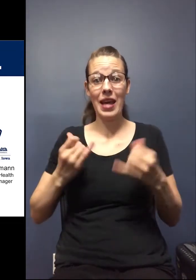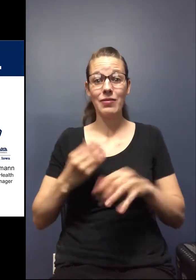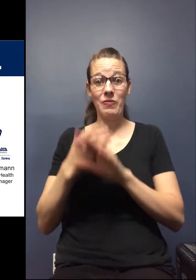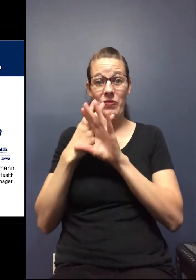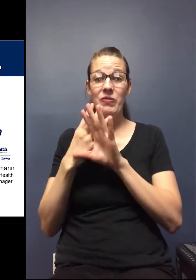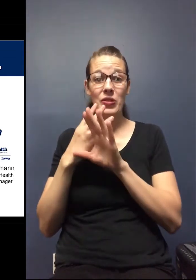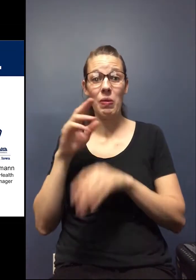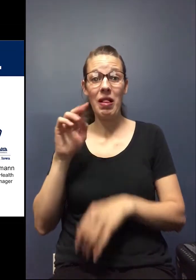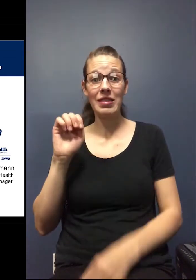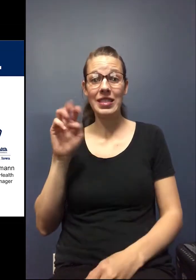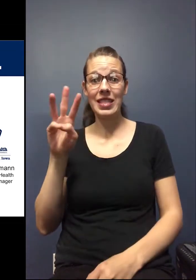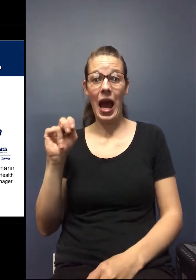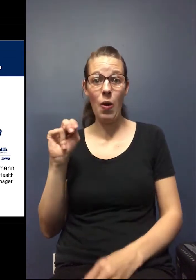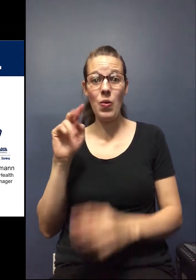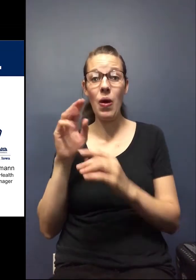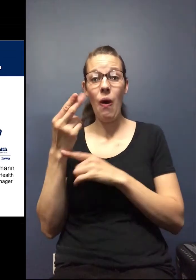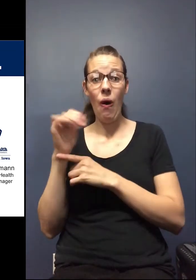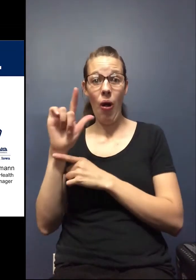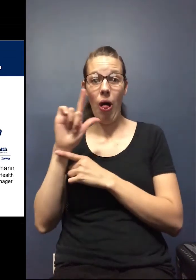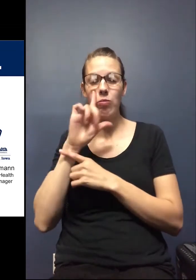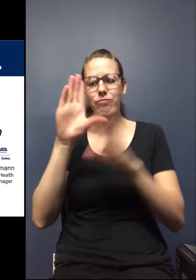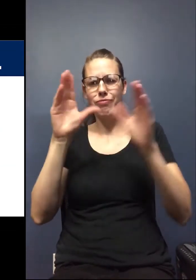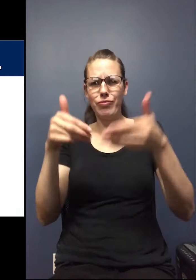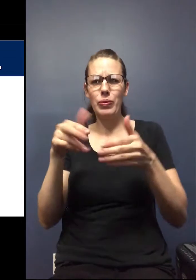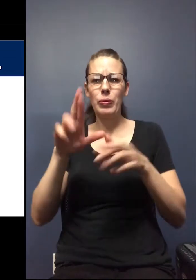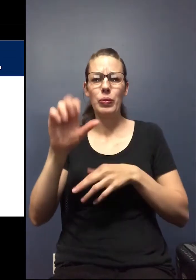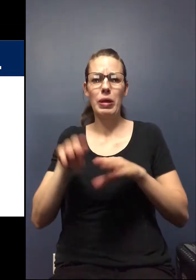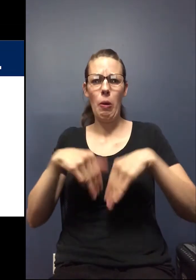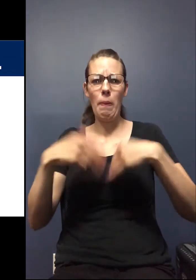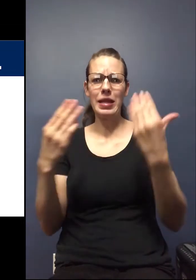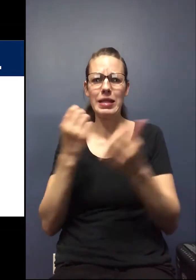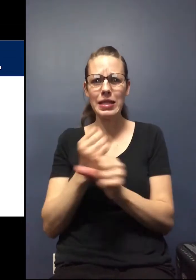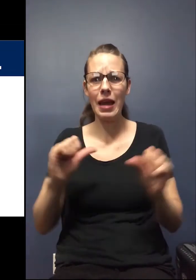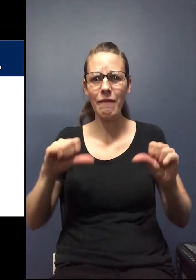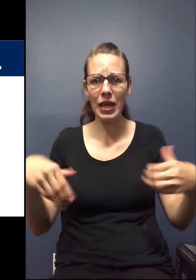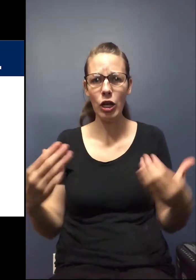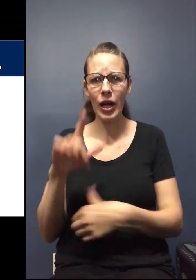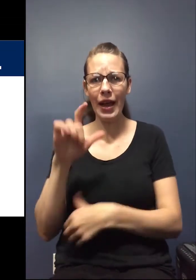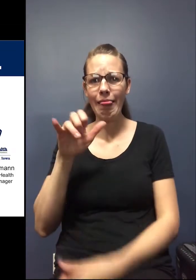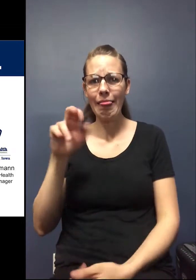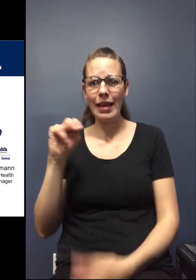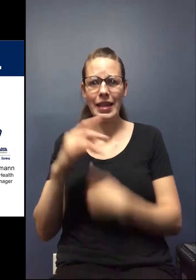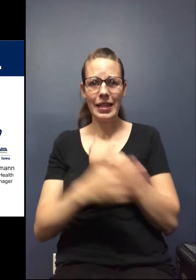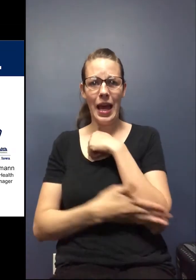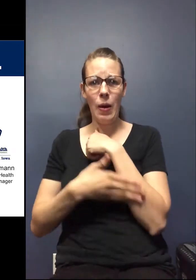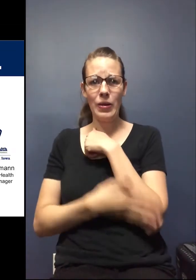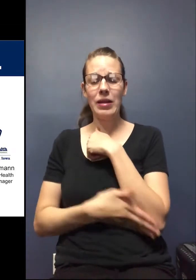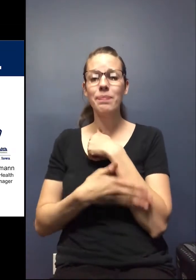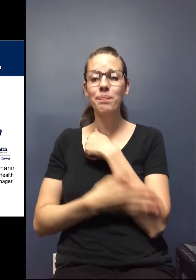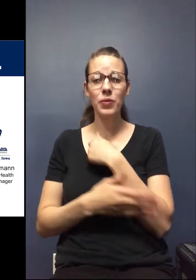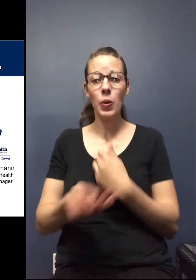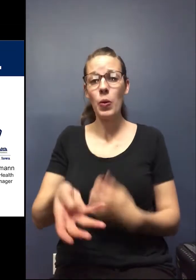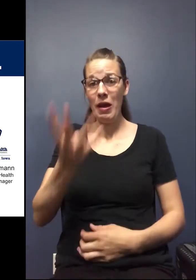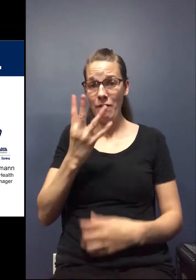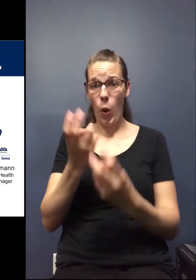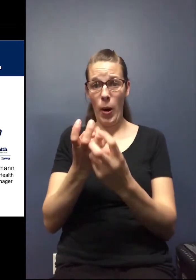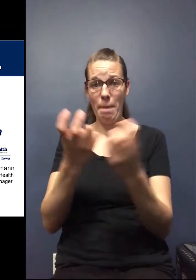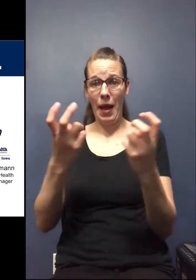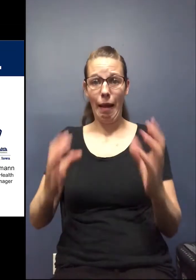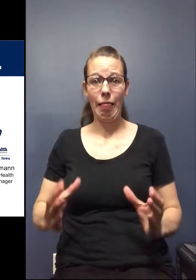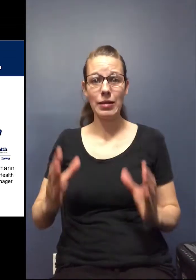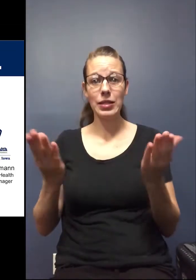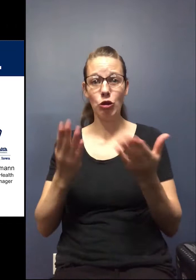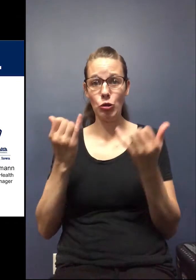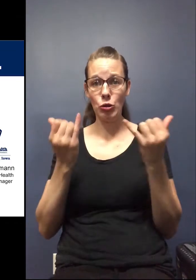which focuses on reopening safely in Linn County. Oh, excuse me. We have four panelists